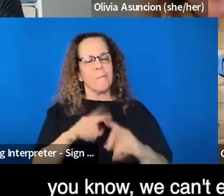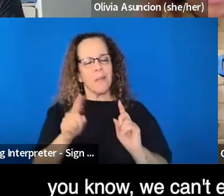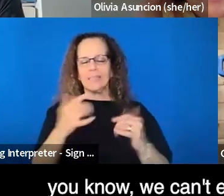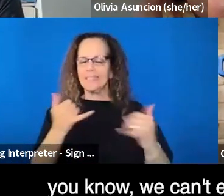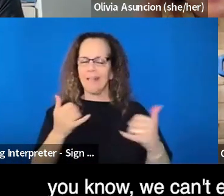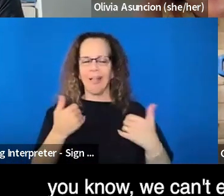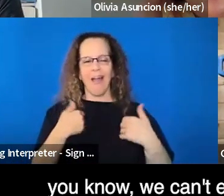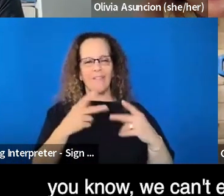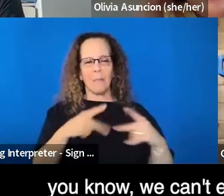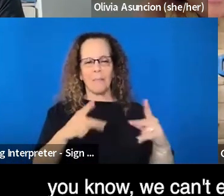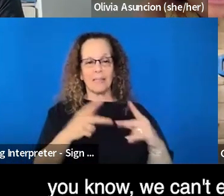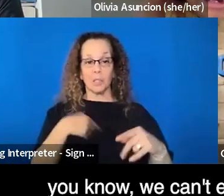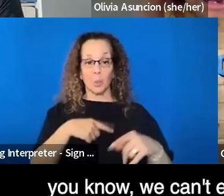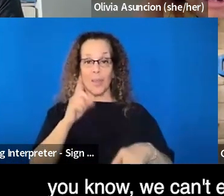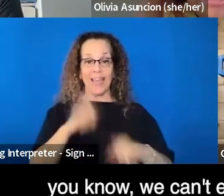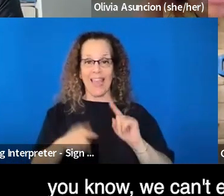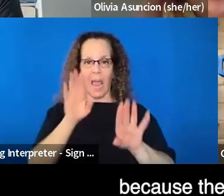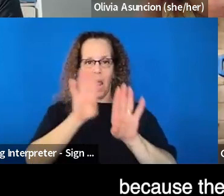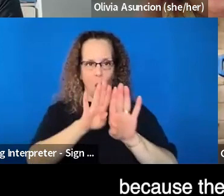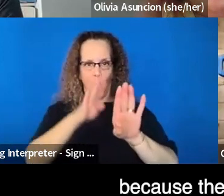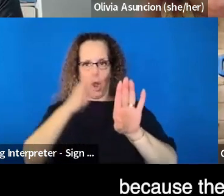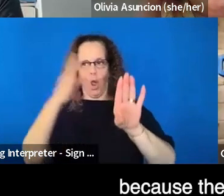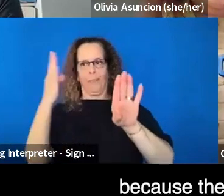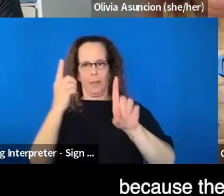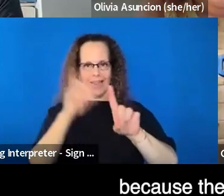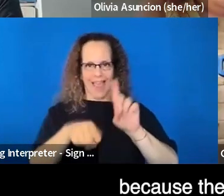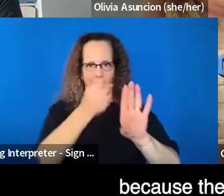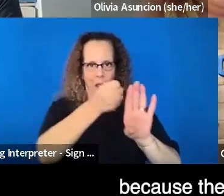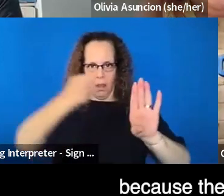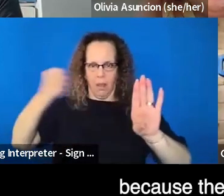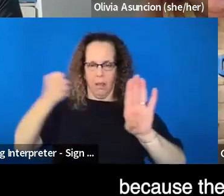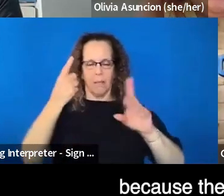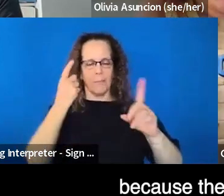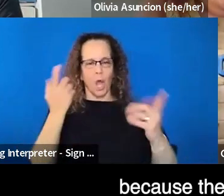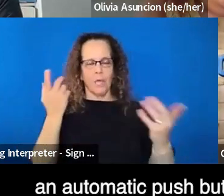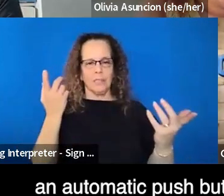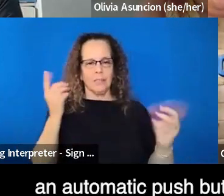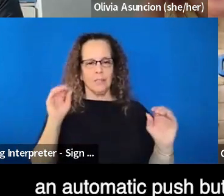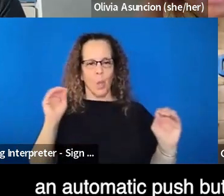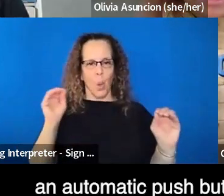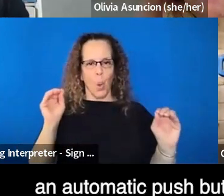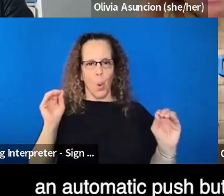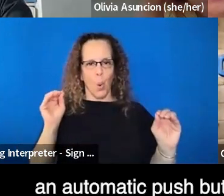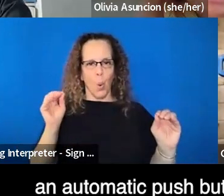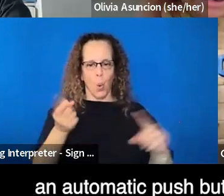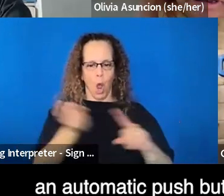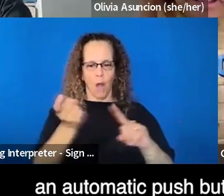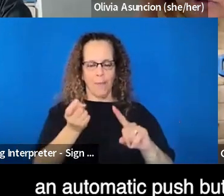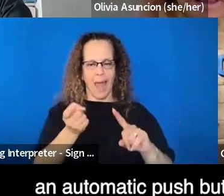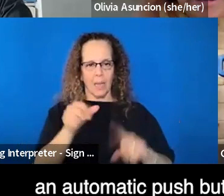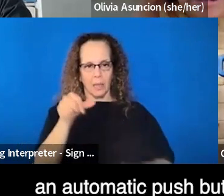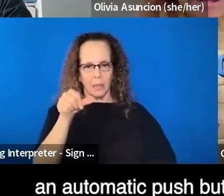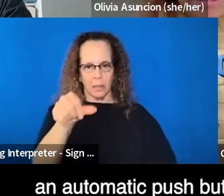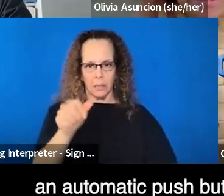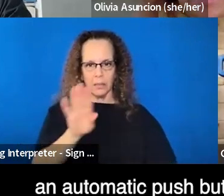you know, we can't even open the door, um, because there isn't much like an automatic push buttons